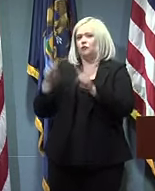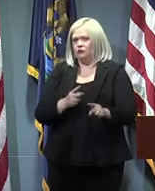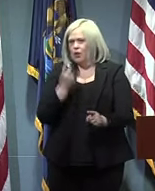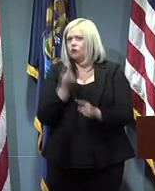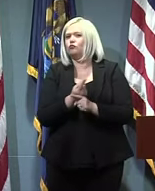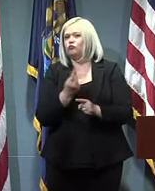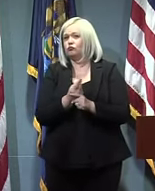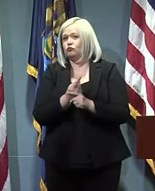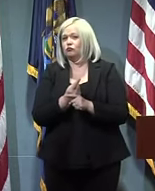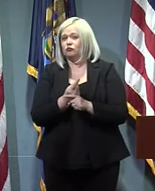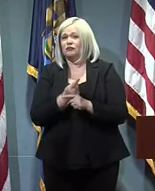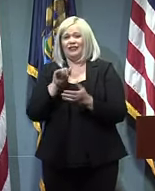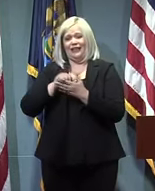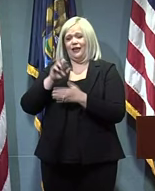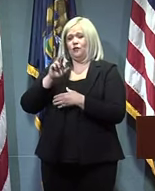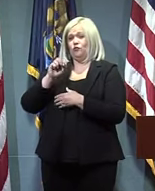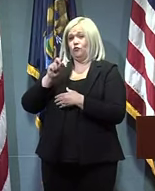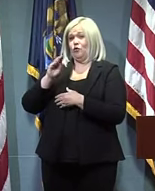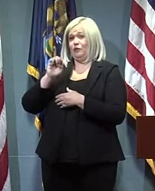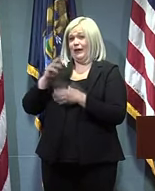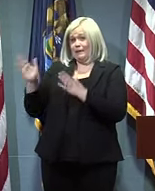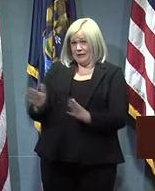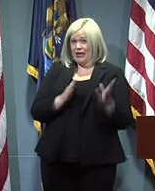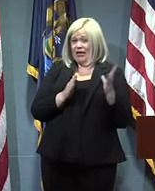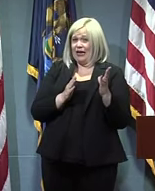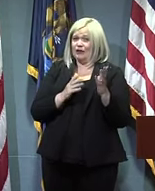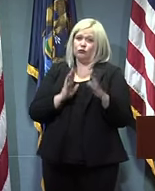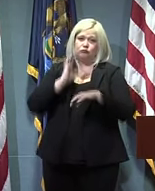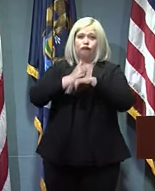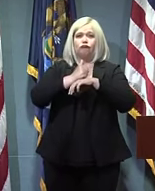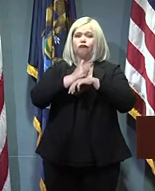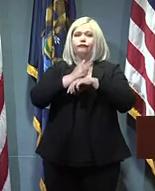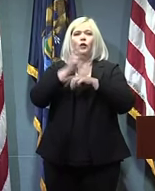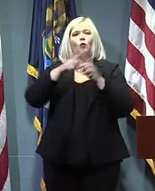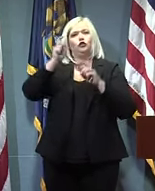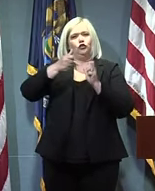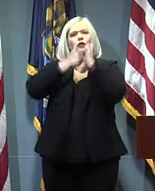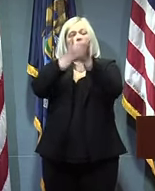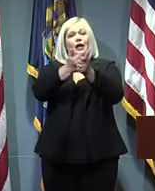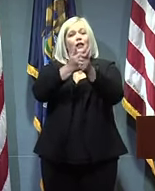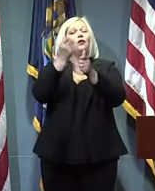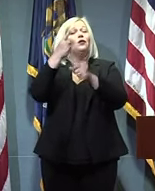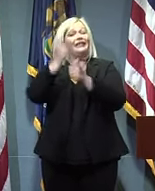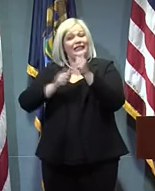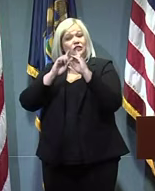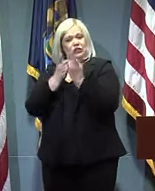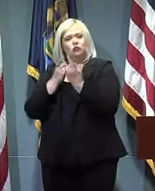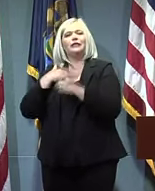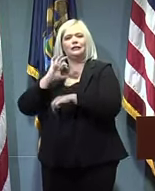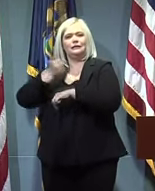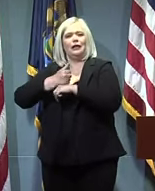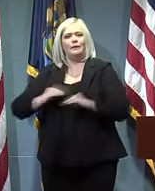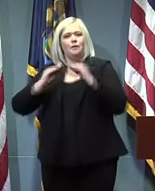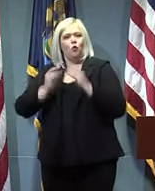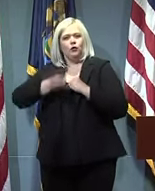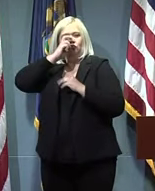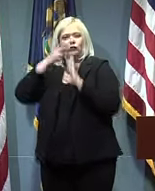will set minimum health and safety requirements, although districts may choose to enact more aggressive ones in consultation with their